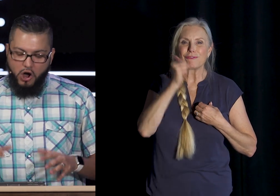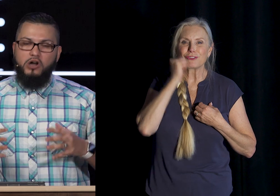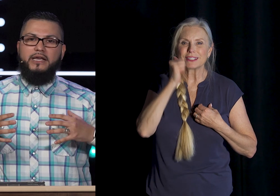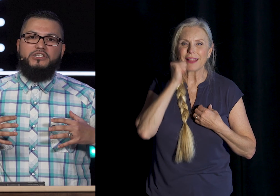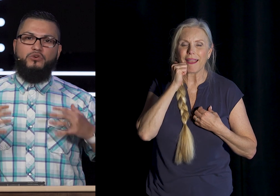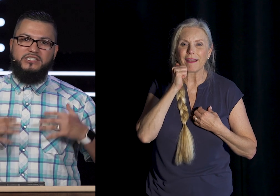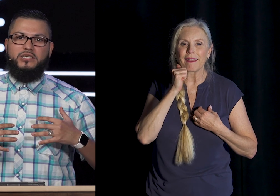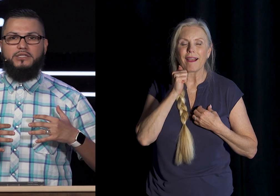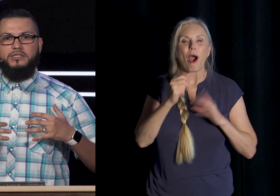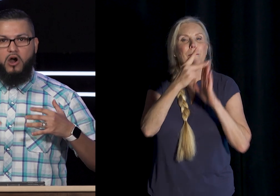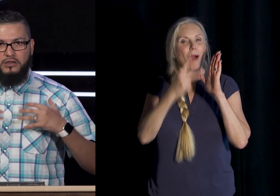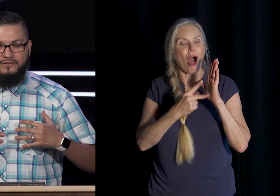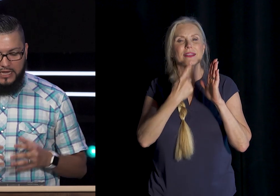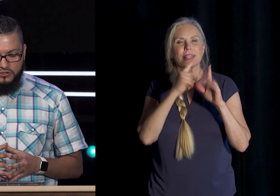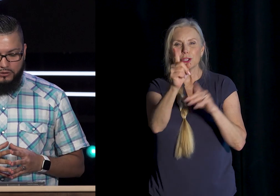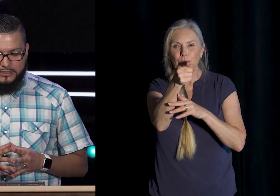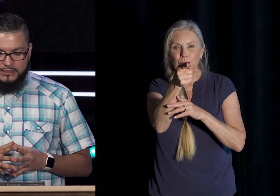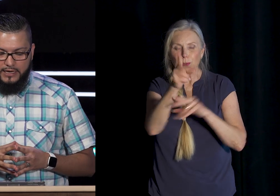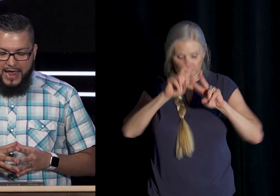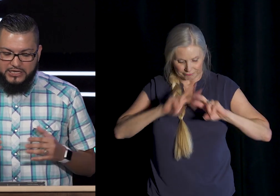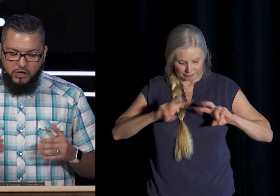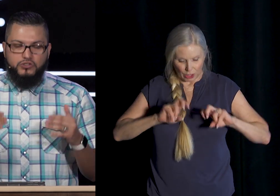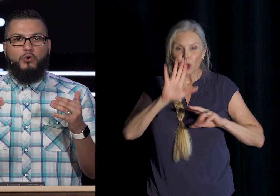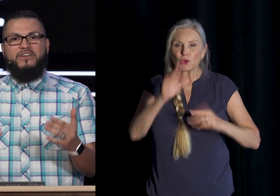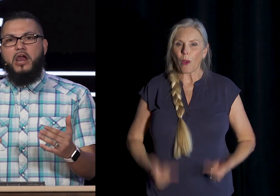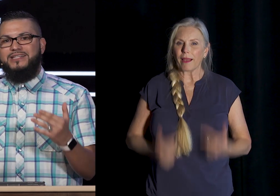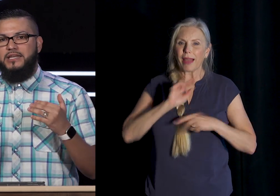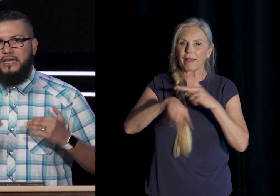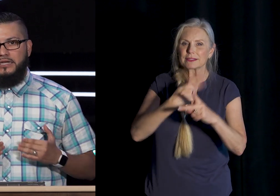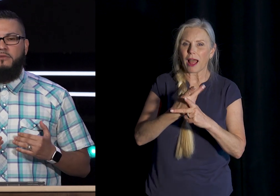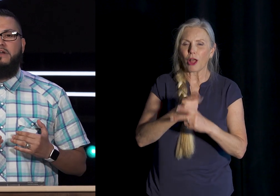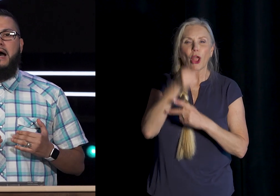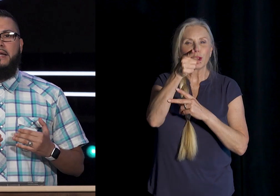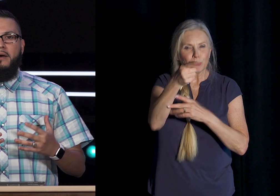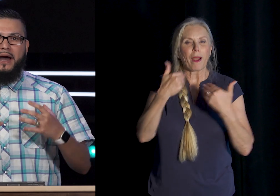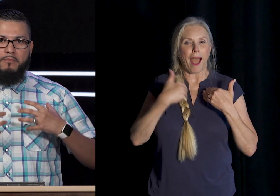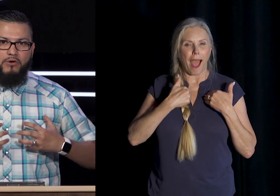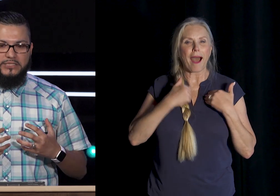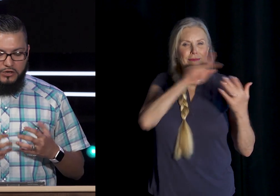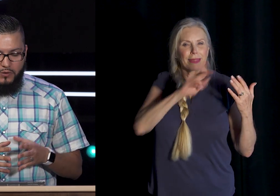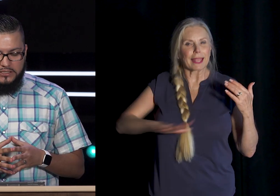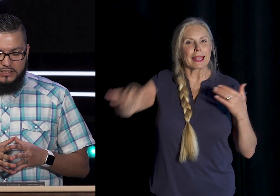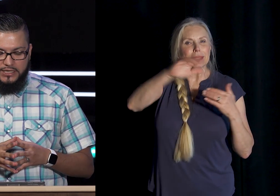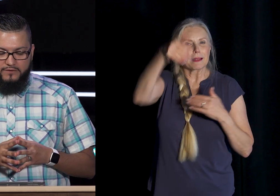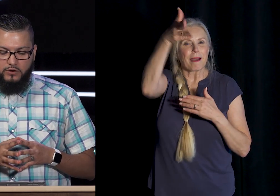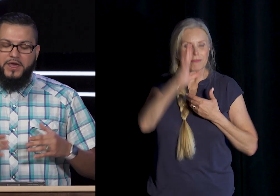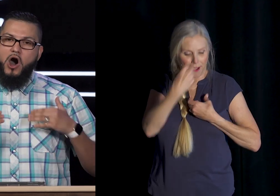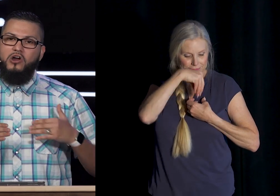calling Us to assess Our lifestyle Choices As those Who have Inherited The kingdom Of God By embracing Christ as Savior Our